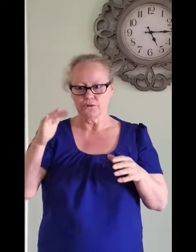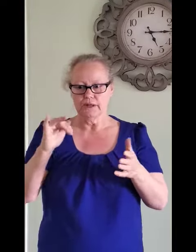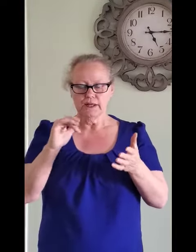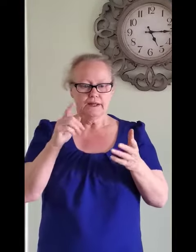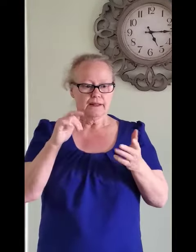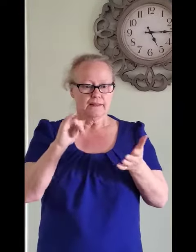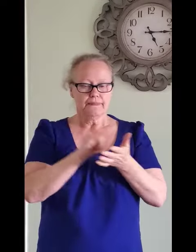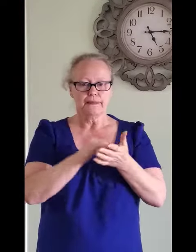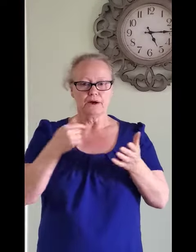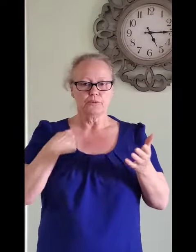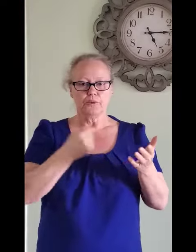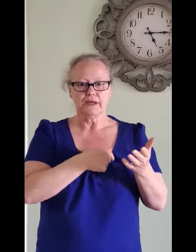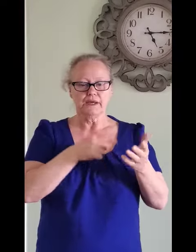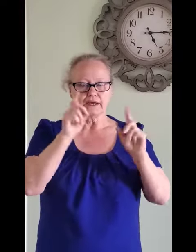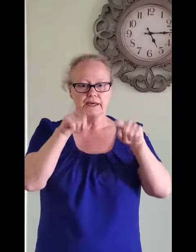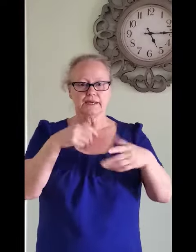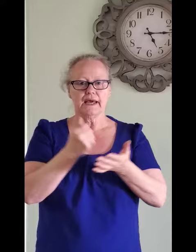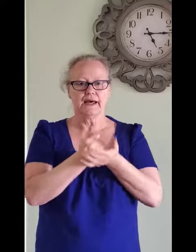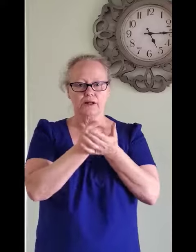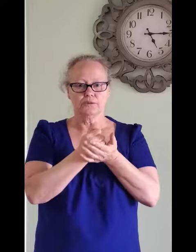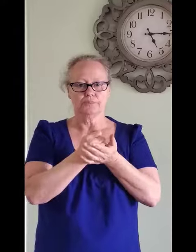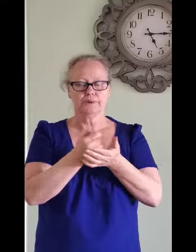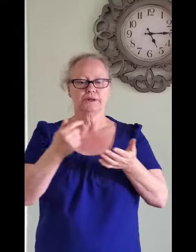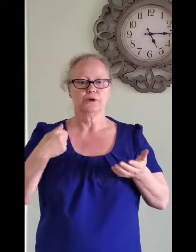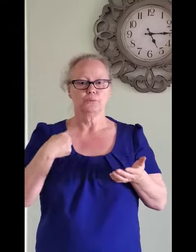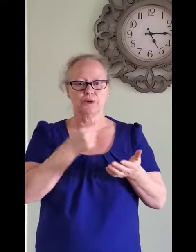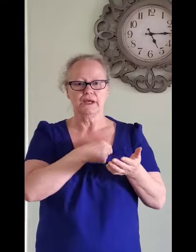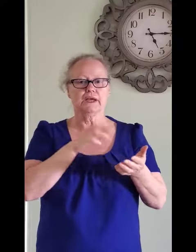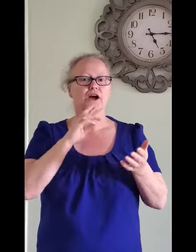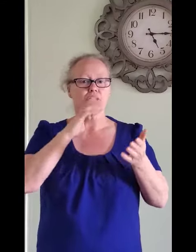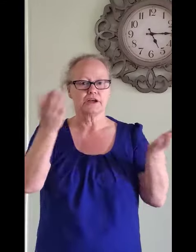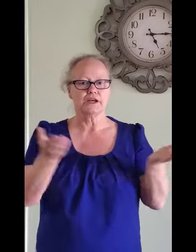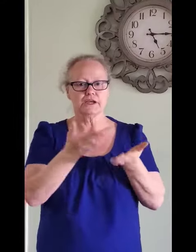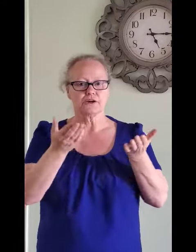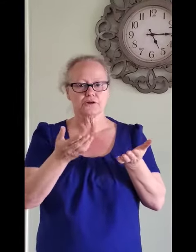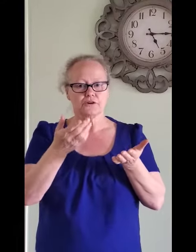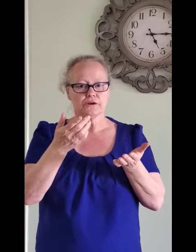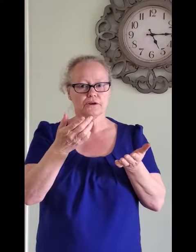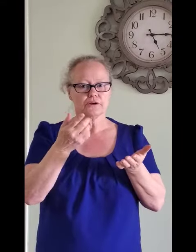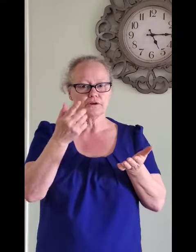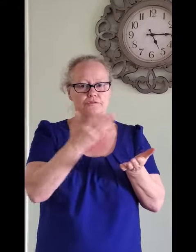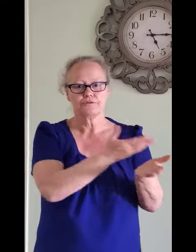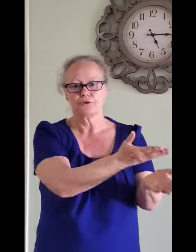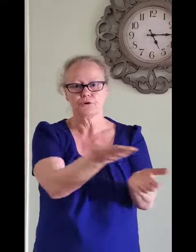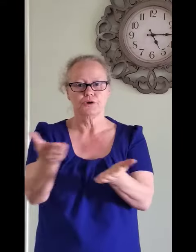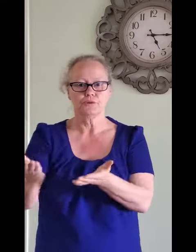that we can help. We are here for you.